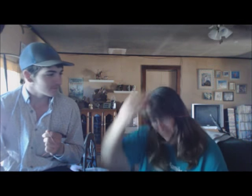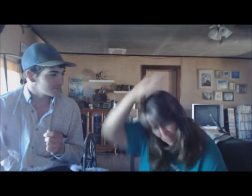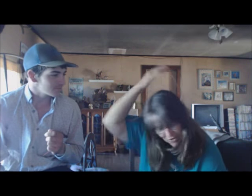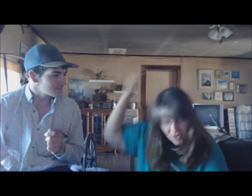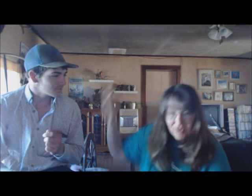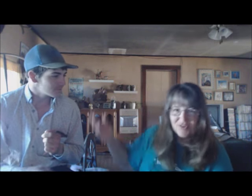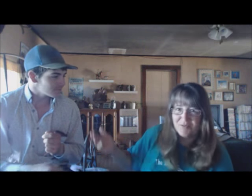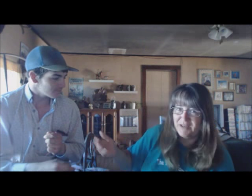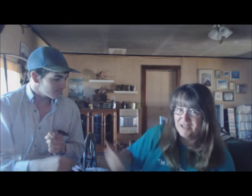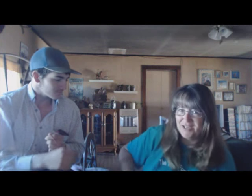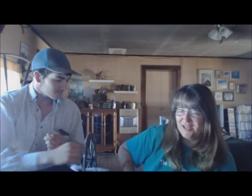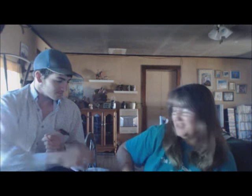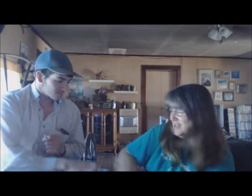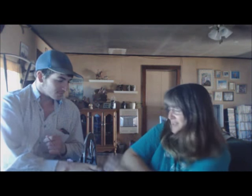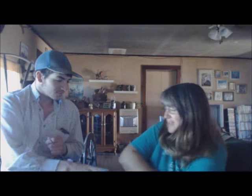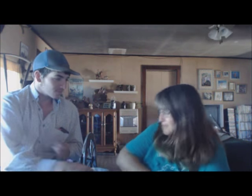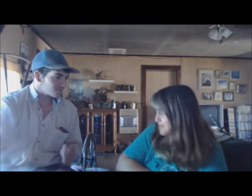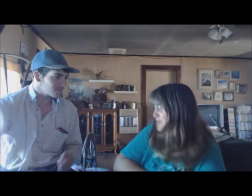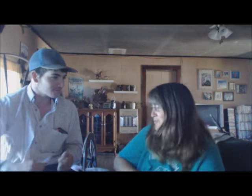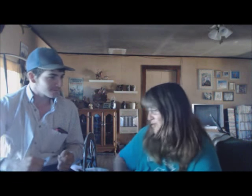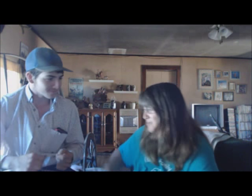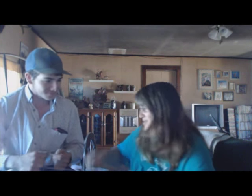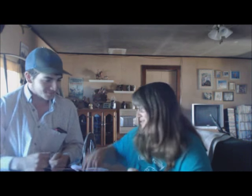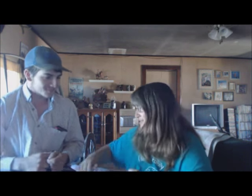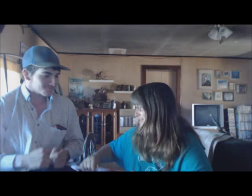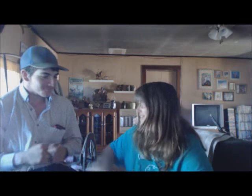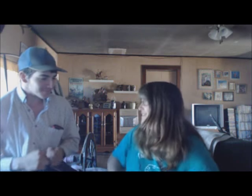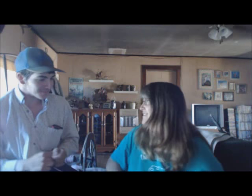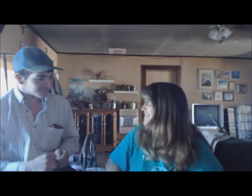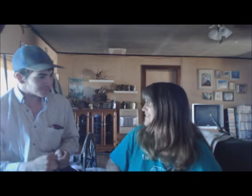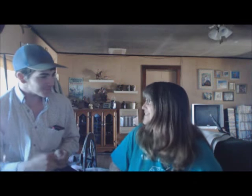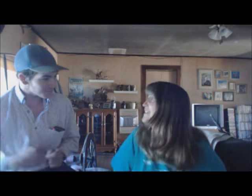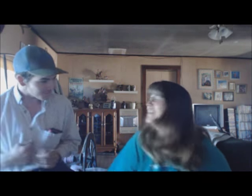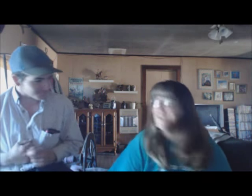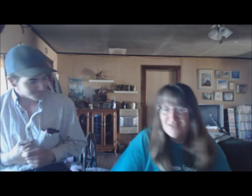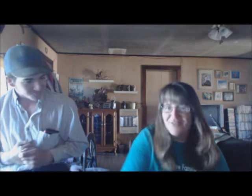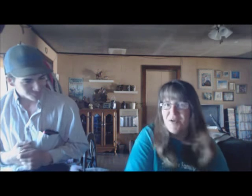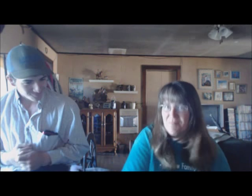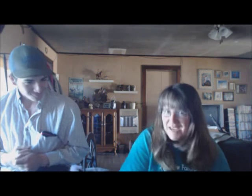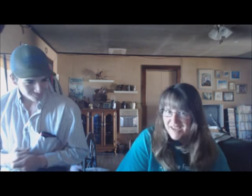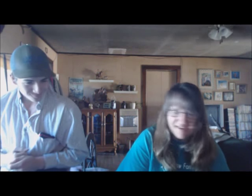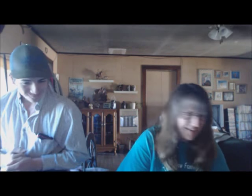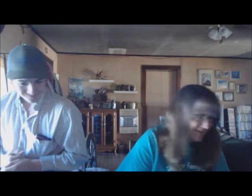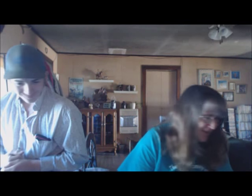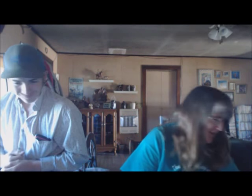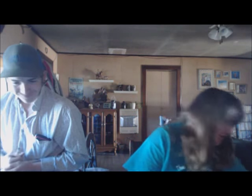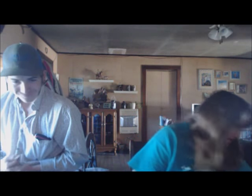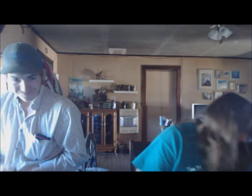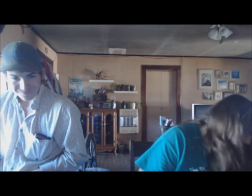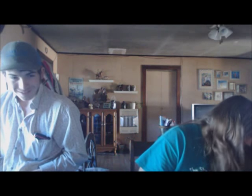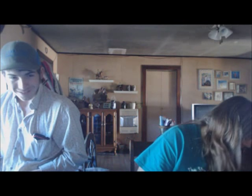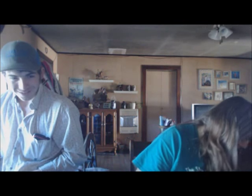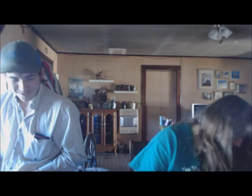We're so close to being done. Give me the rope. Give me. Oh, my gosh.